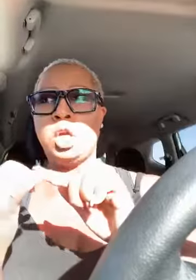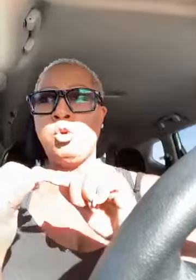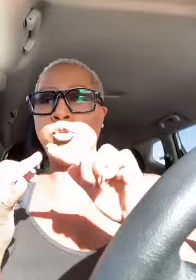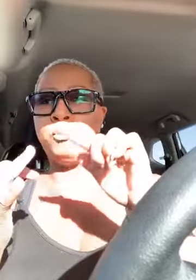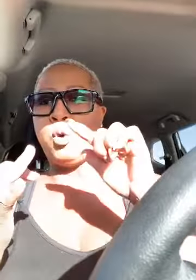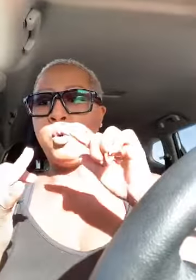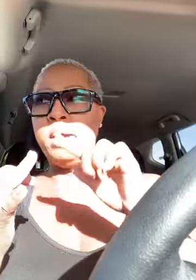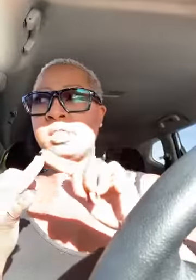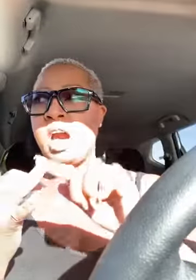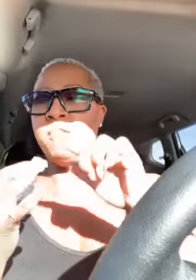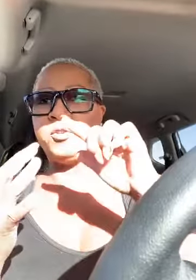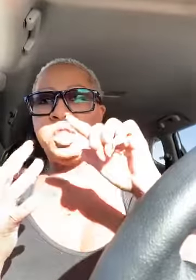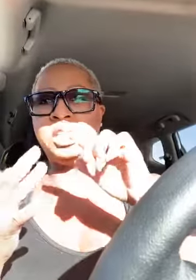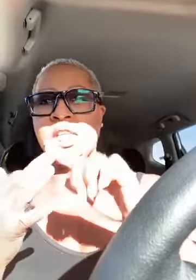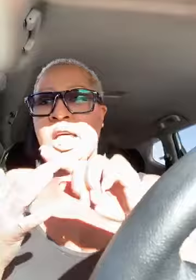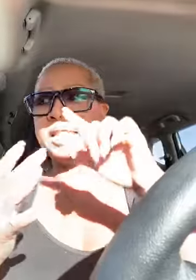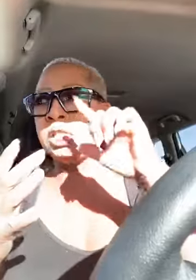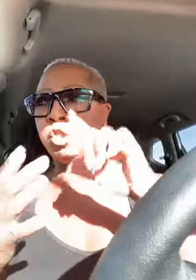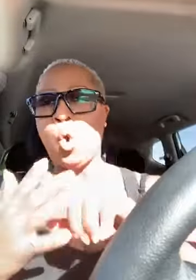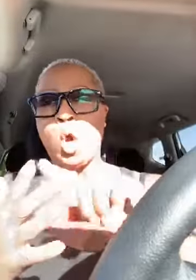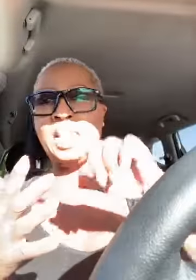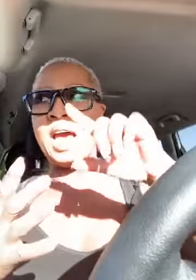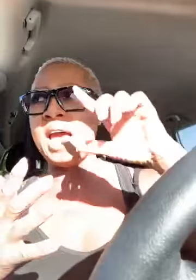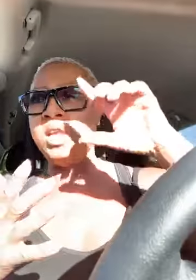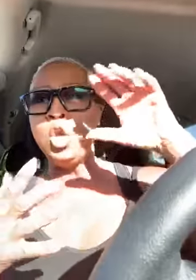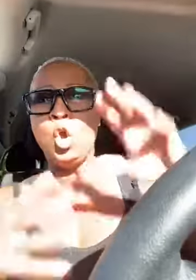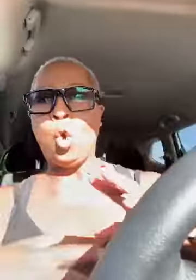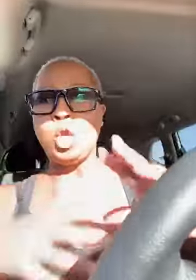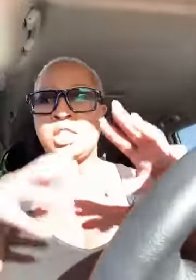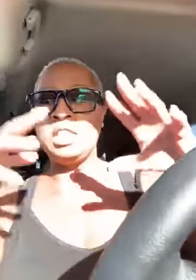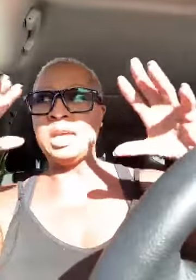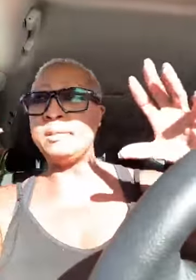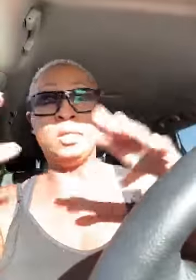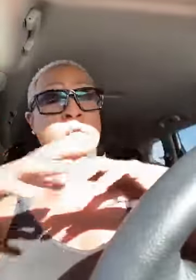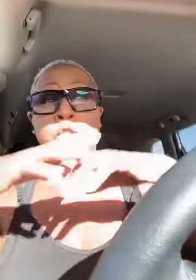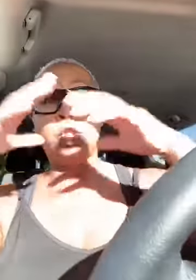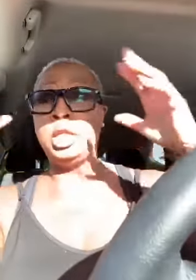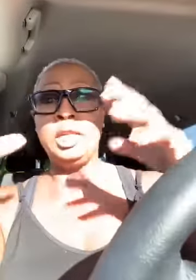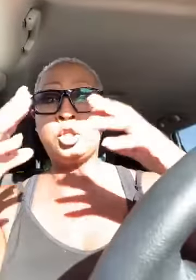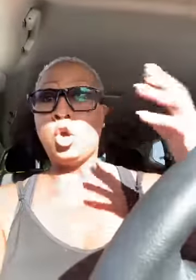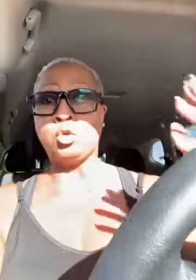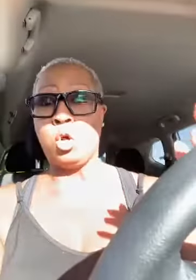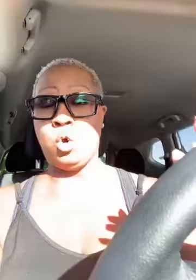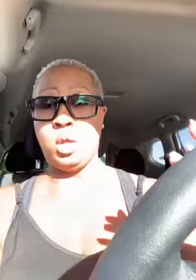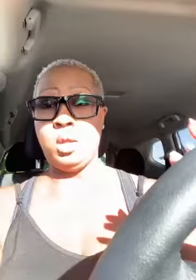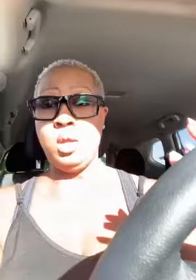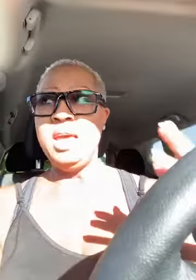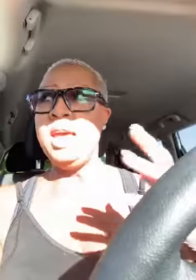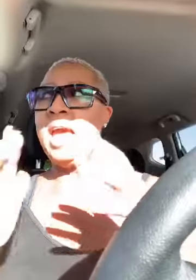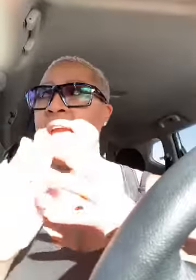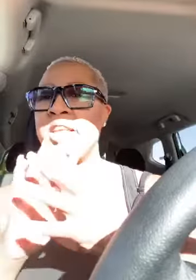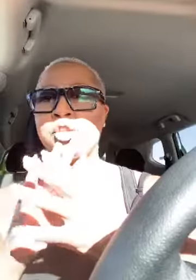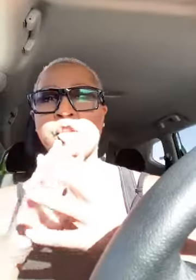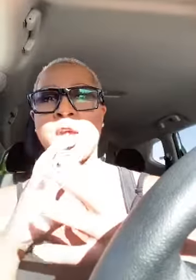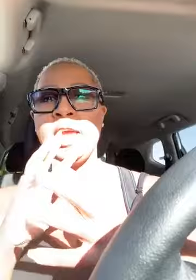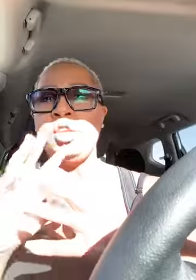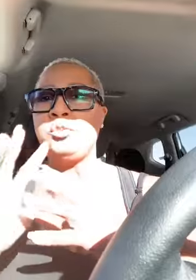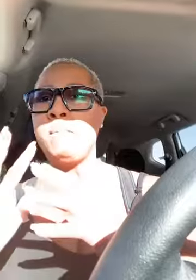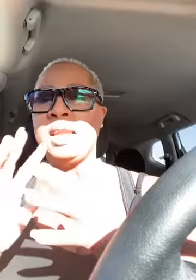coaching programs conferences classes online courses the list goes on and it changed my